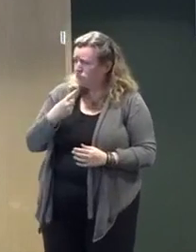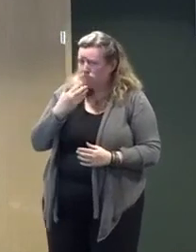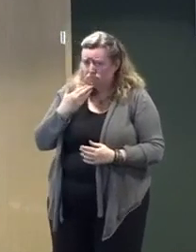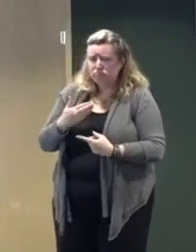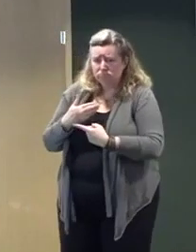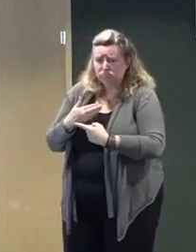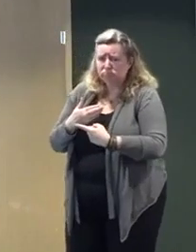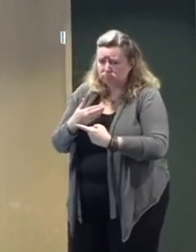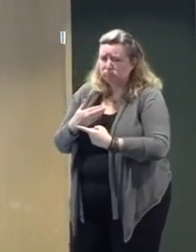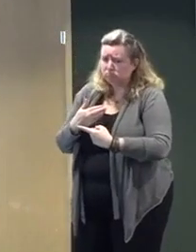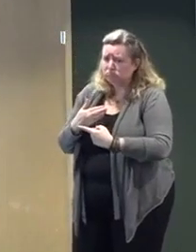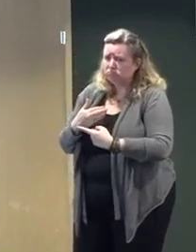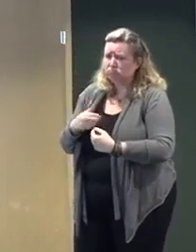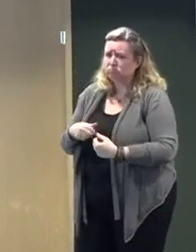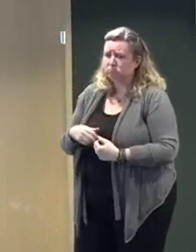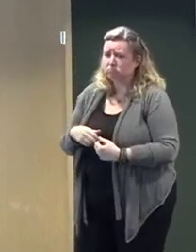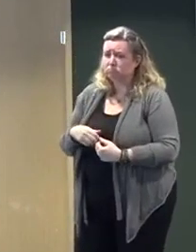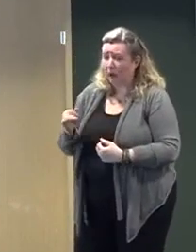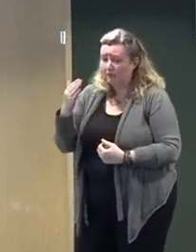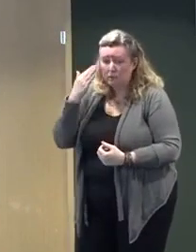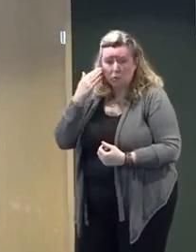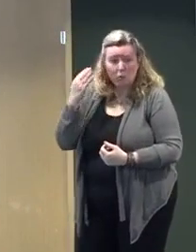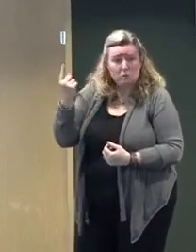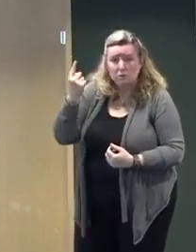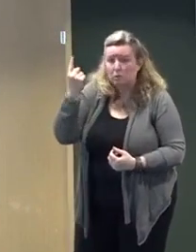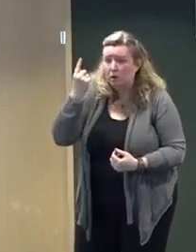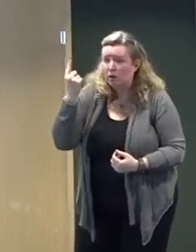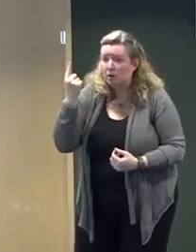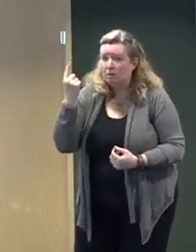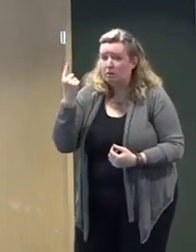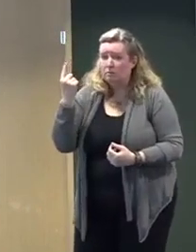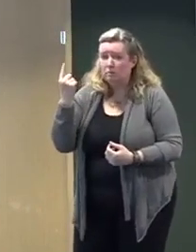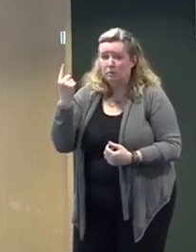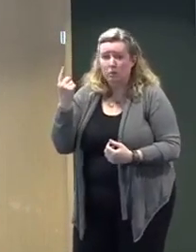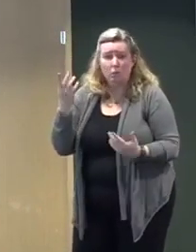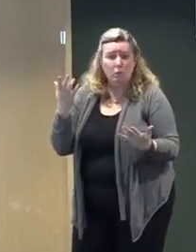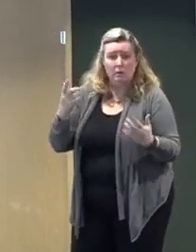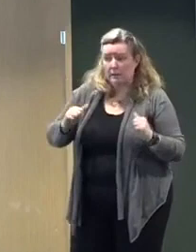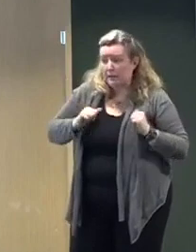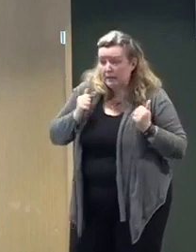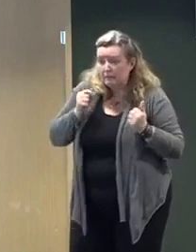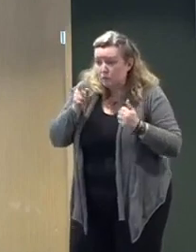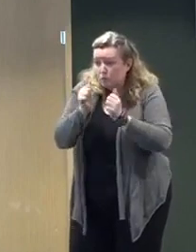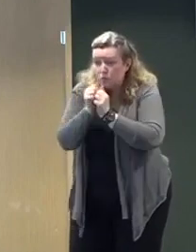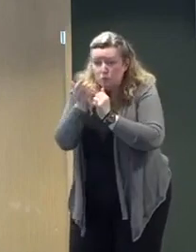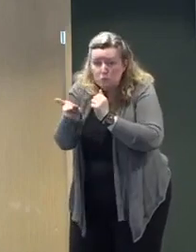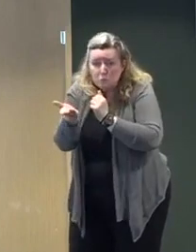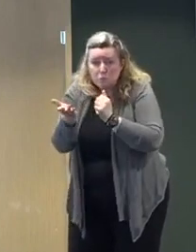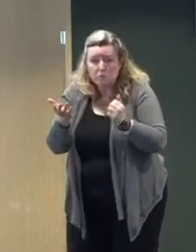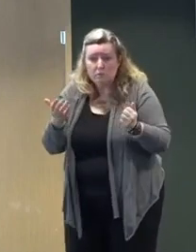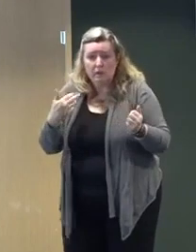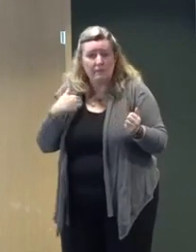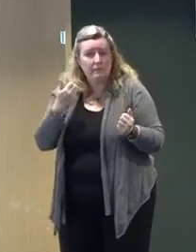If you have anyone in your home who's on any kind of mechanical device,